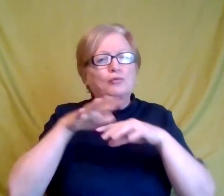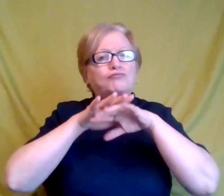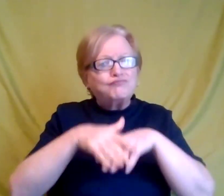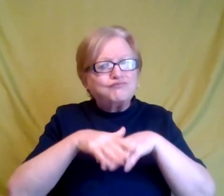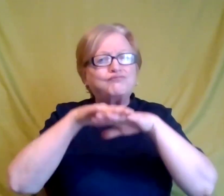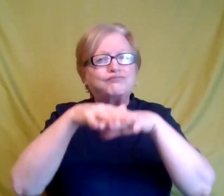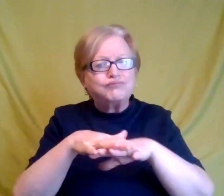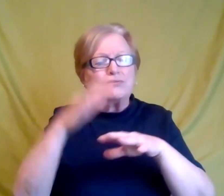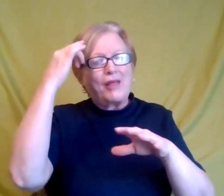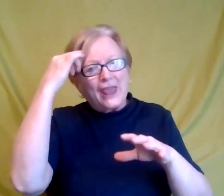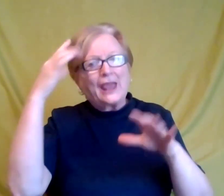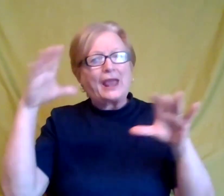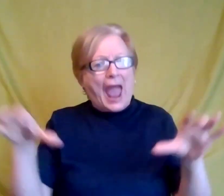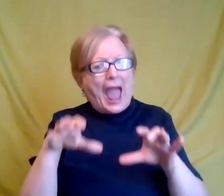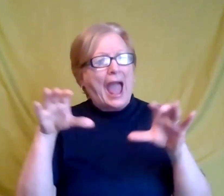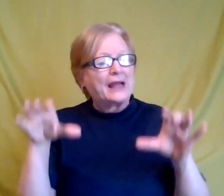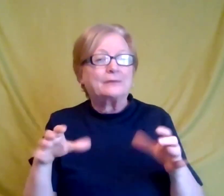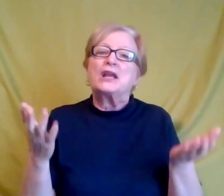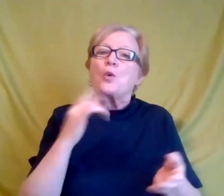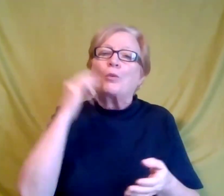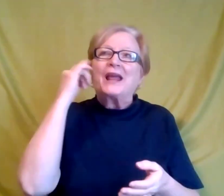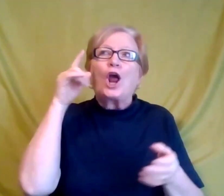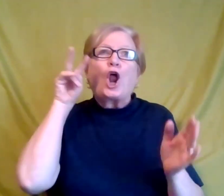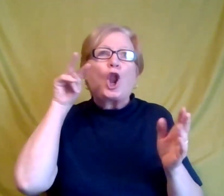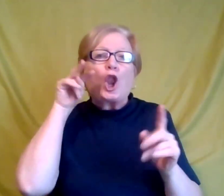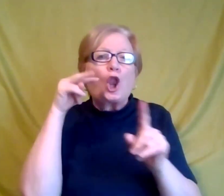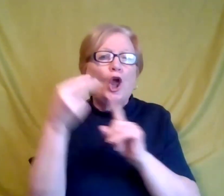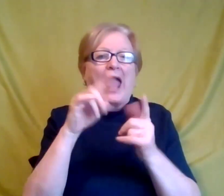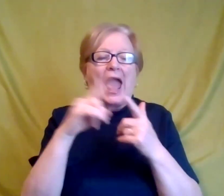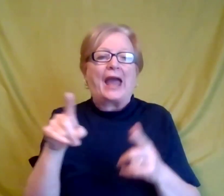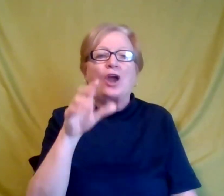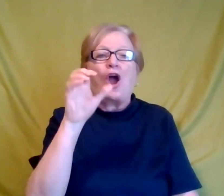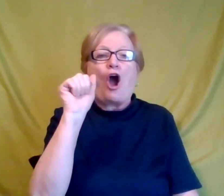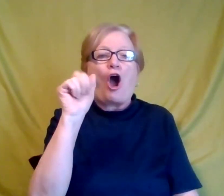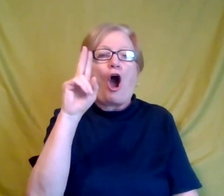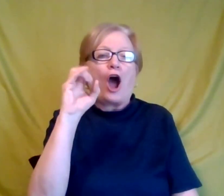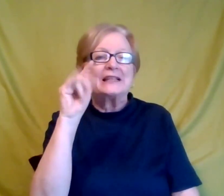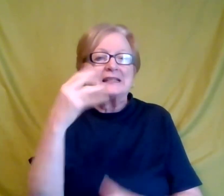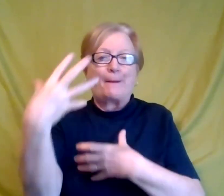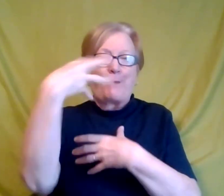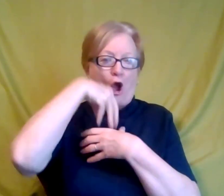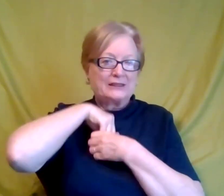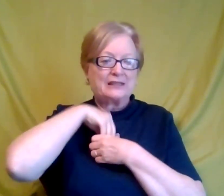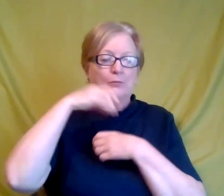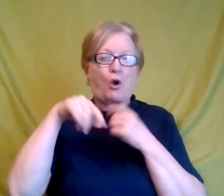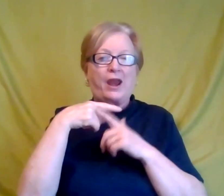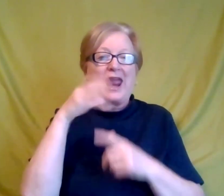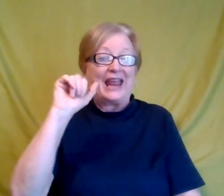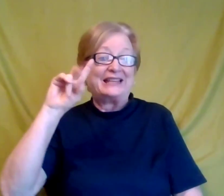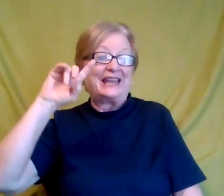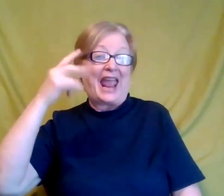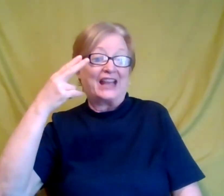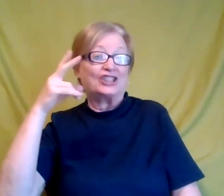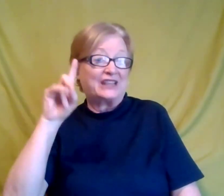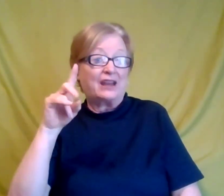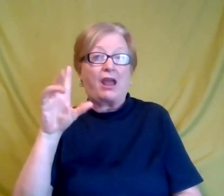And when we look at conditions like autism or ADHD, um, it's just basically our